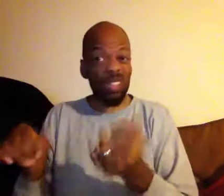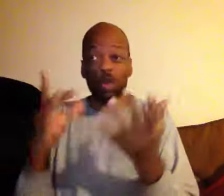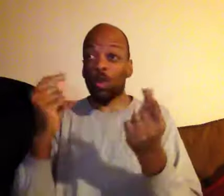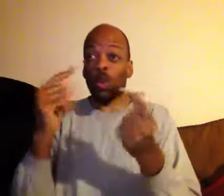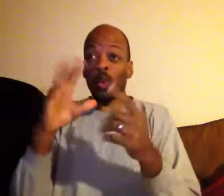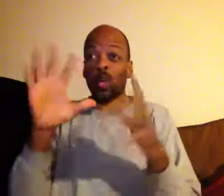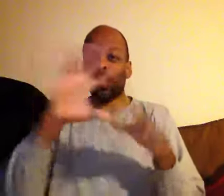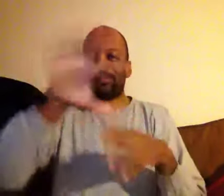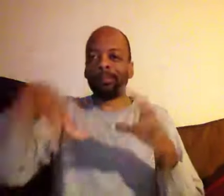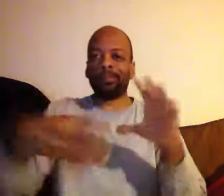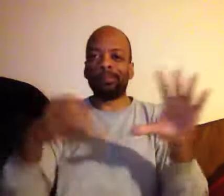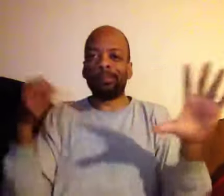morgan